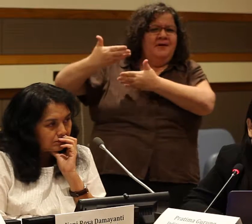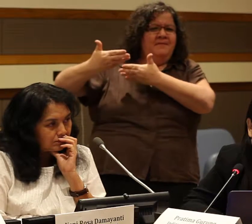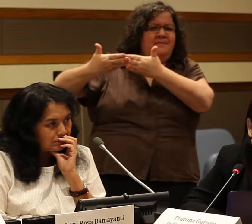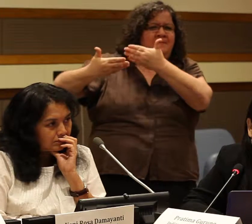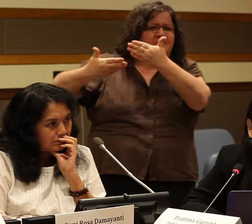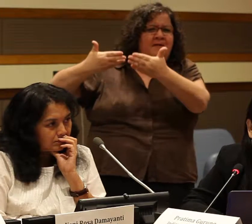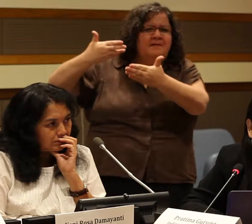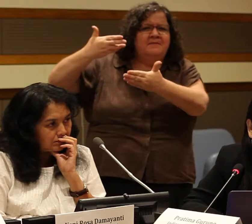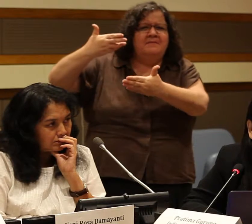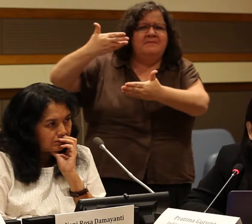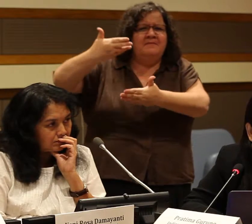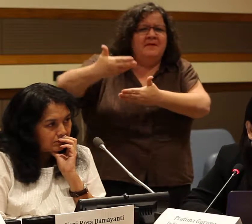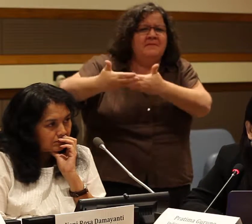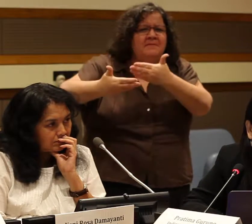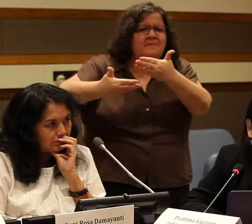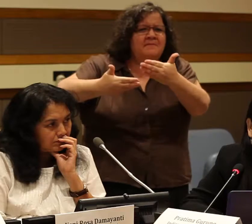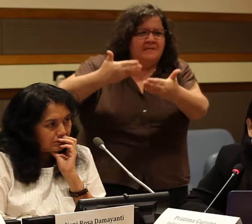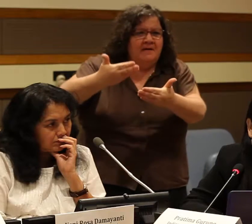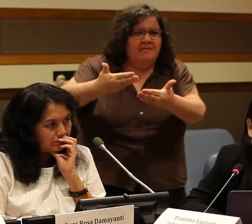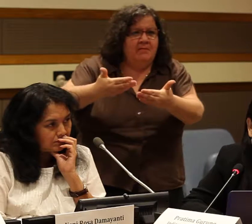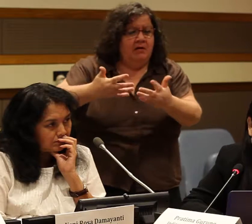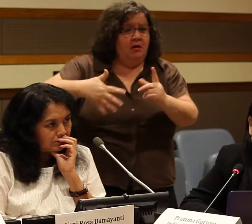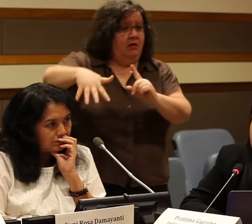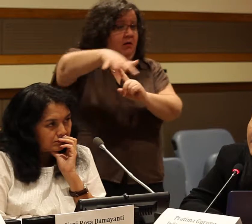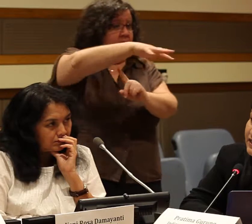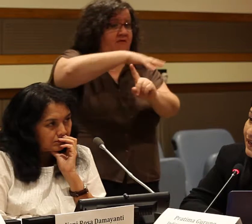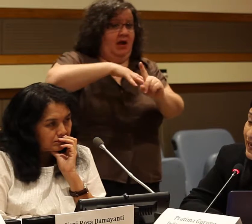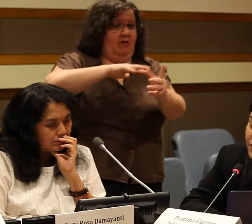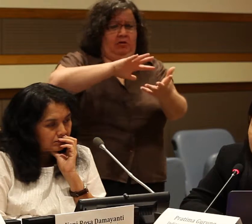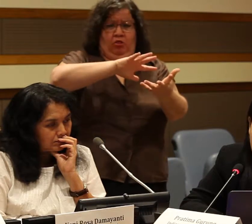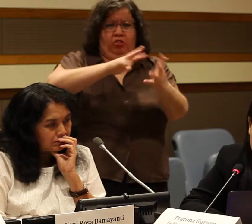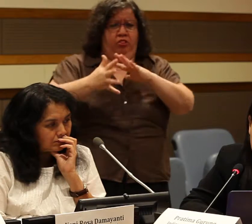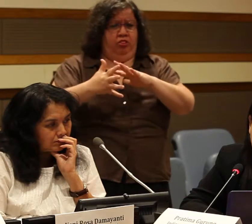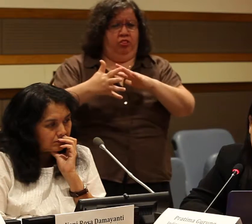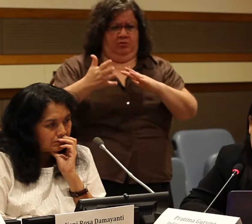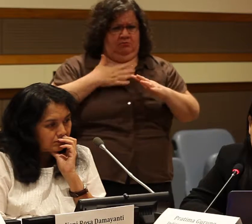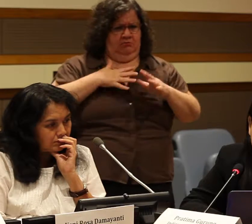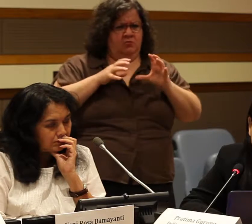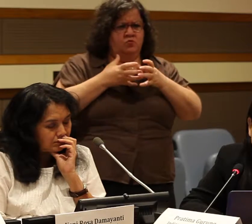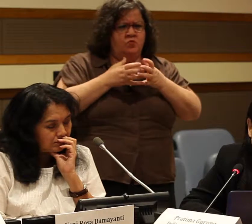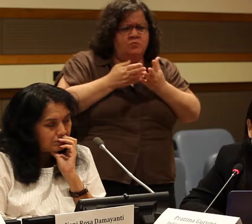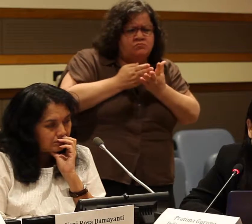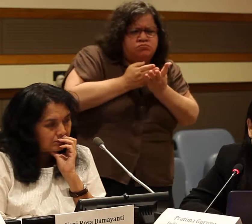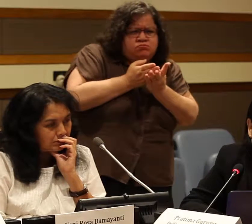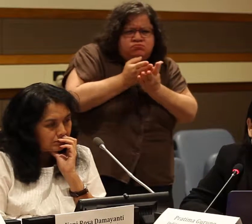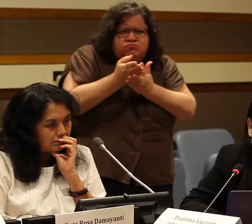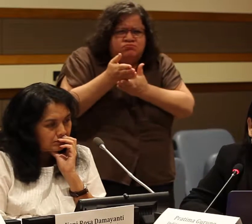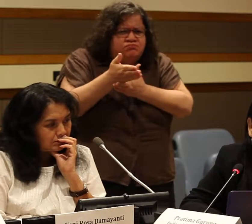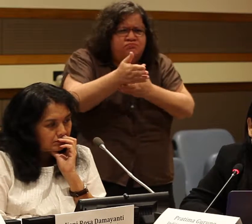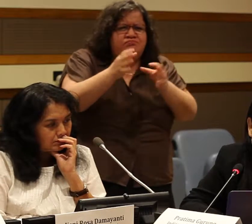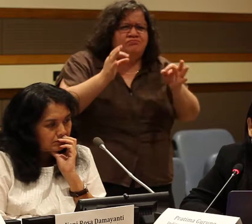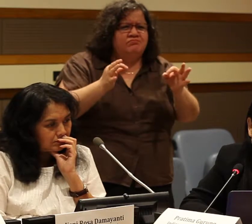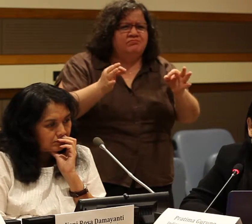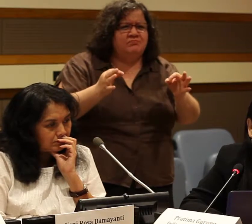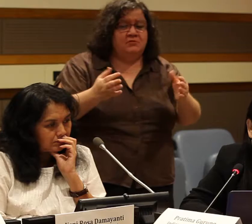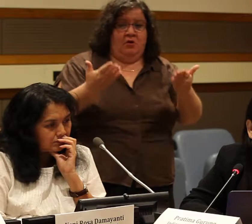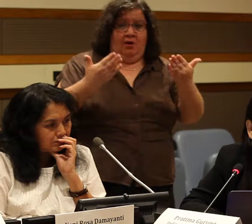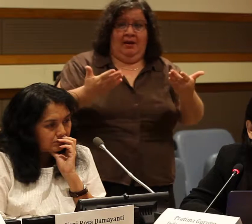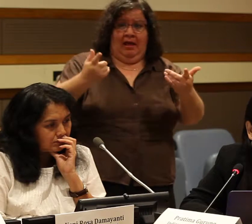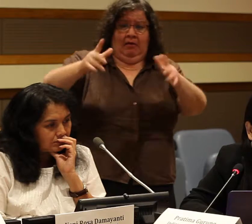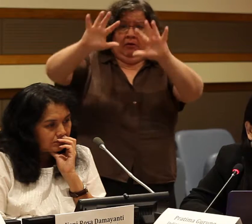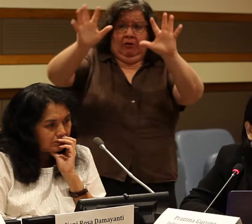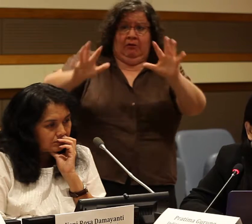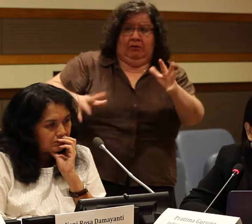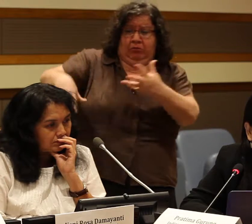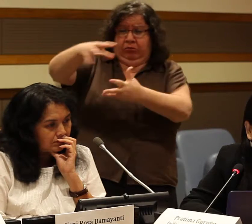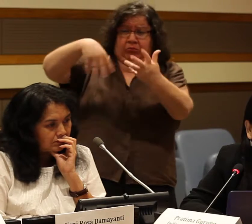information that would undoubtedly be useful for the current climate change debate. The principle that guides us to live in